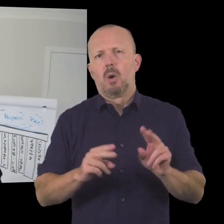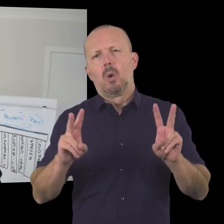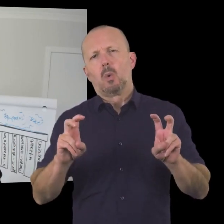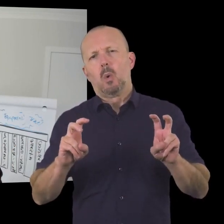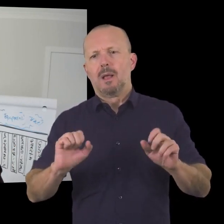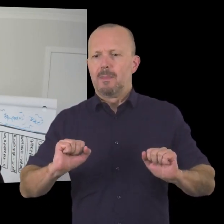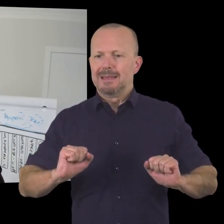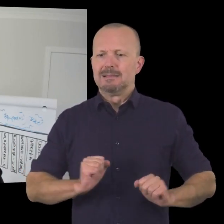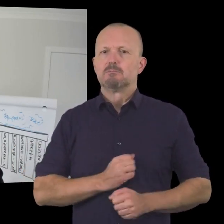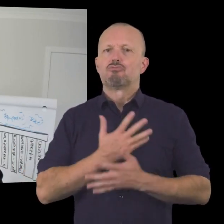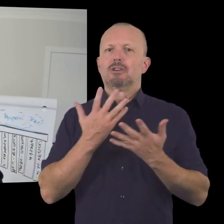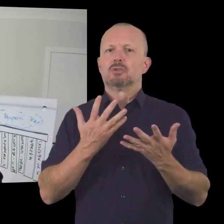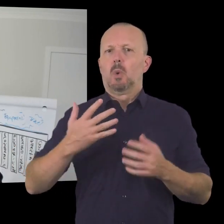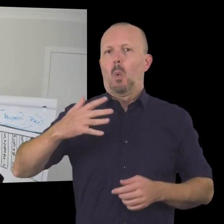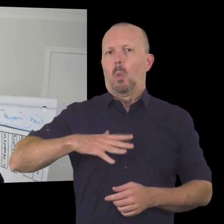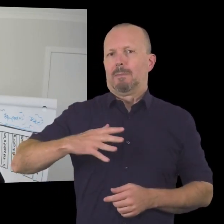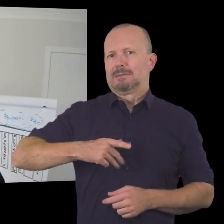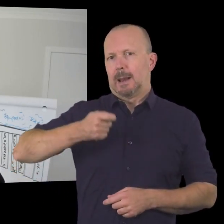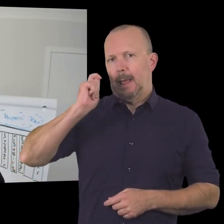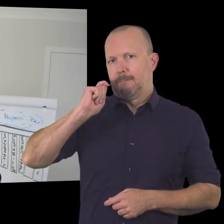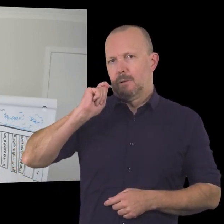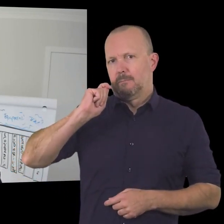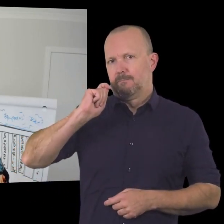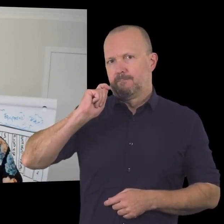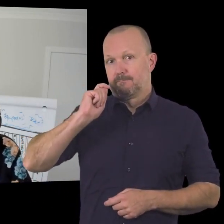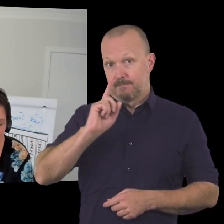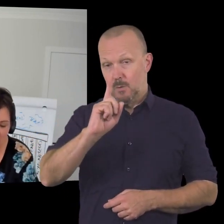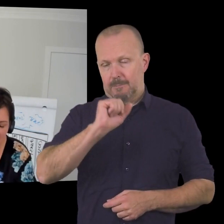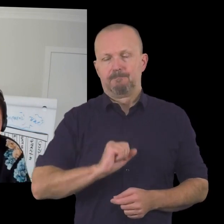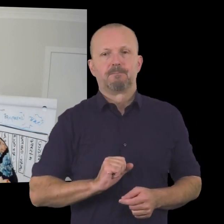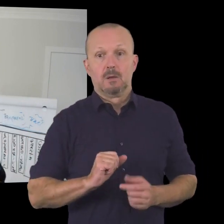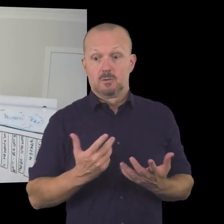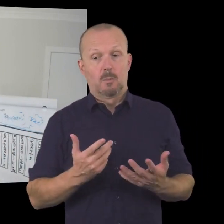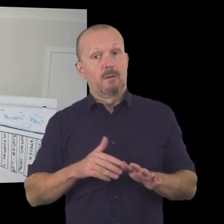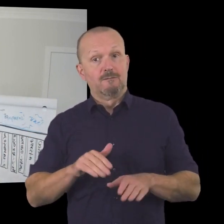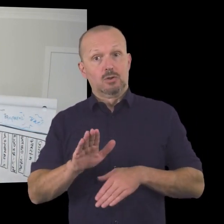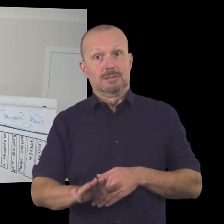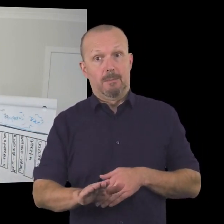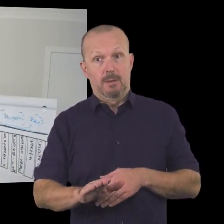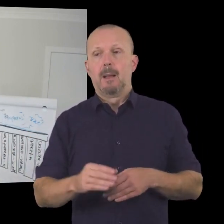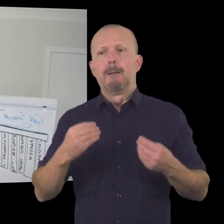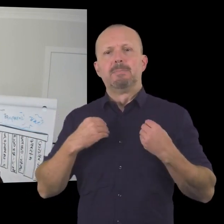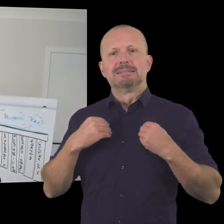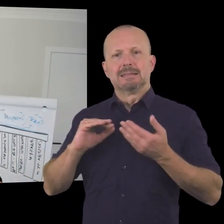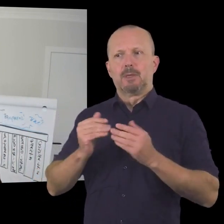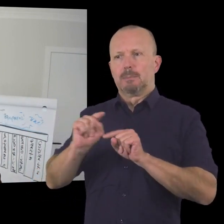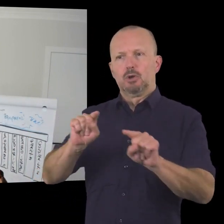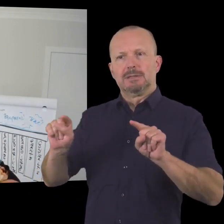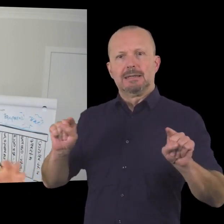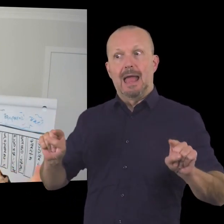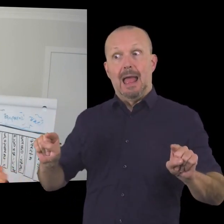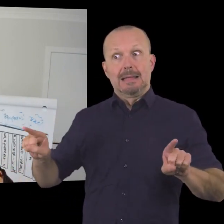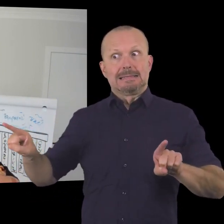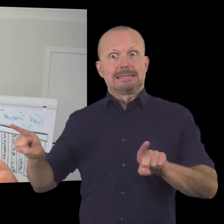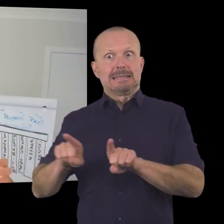a membership offering called the inspirational woman's club okay so how it worked was the first step they approached